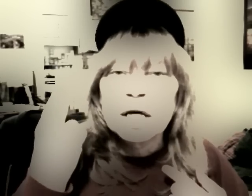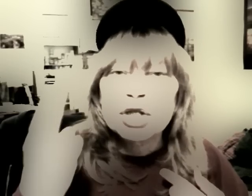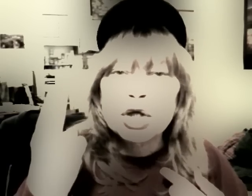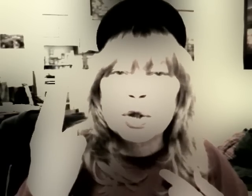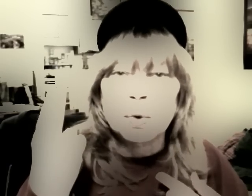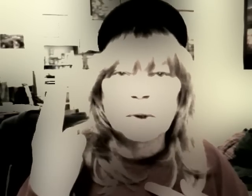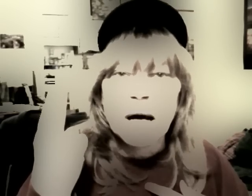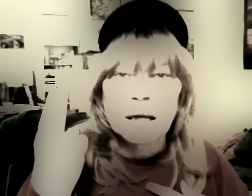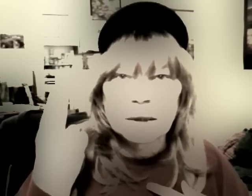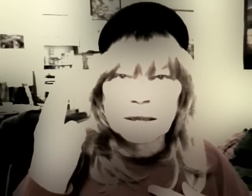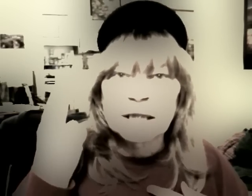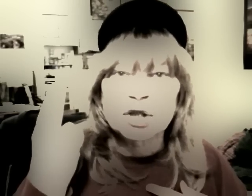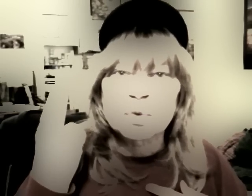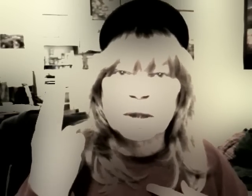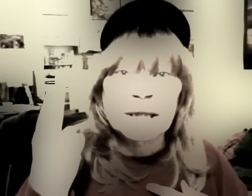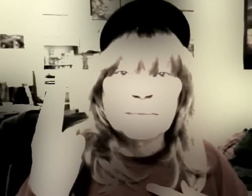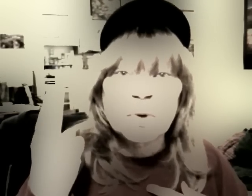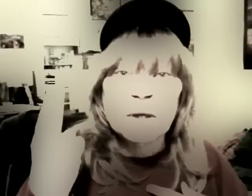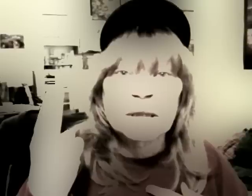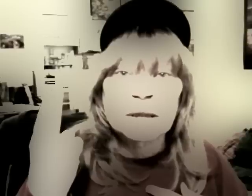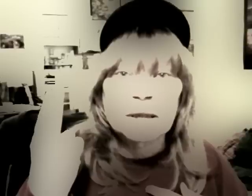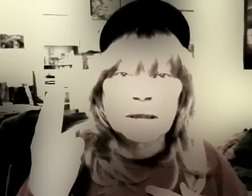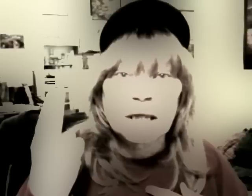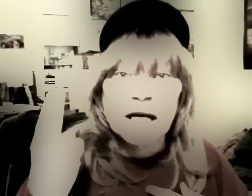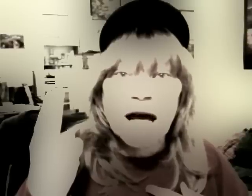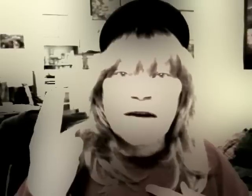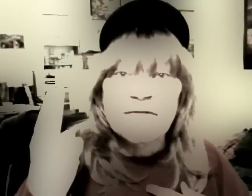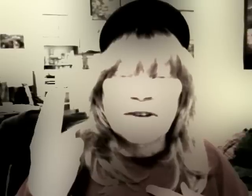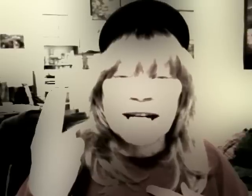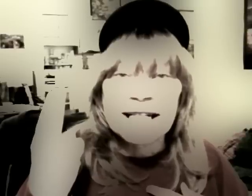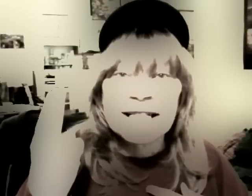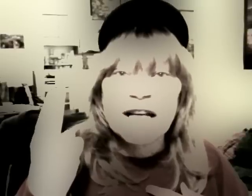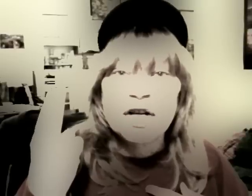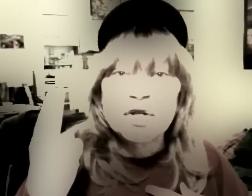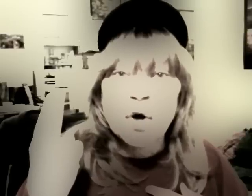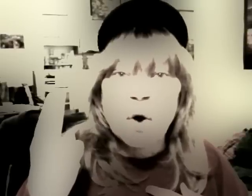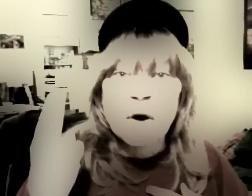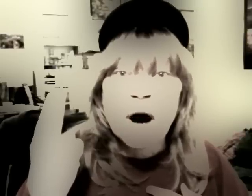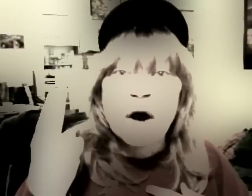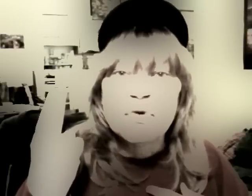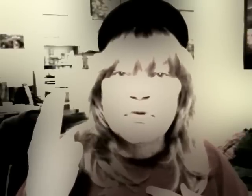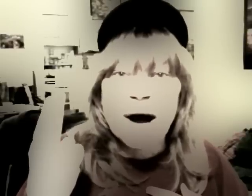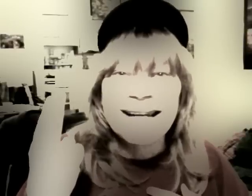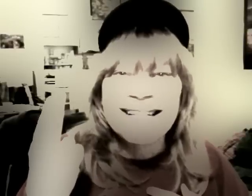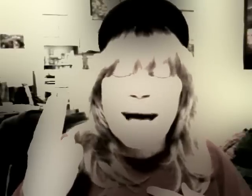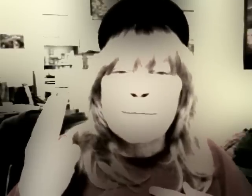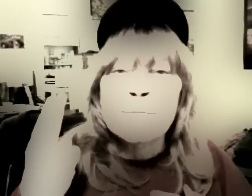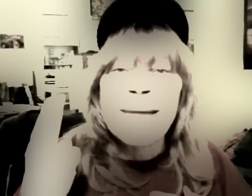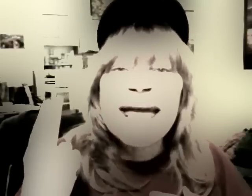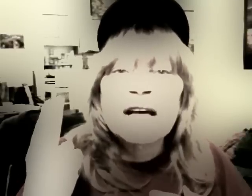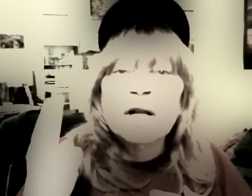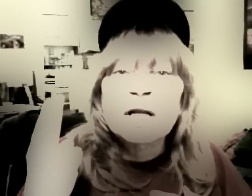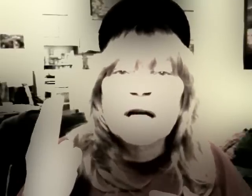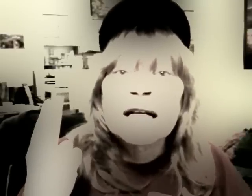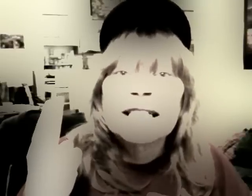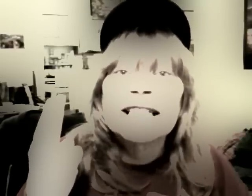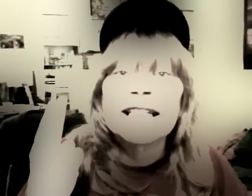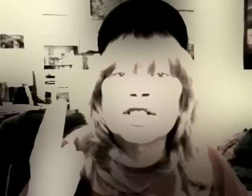2 John is really important. Find your right male teacher.